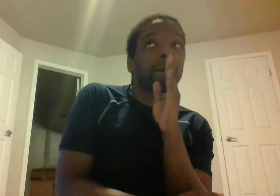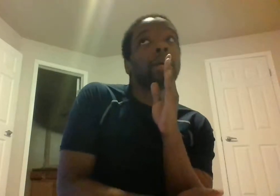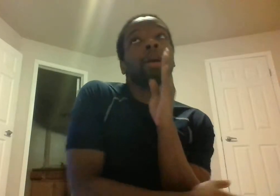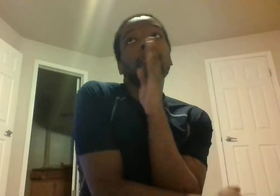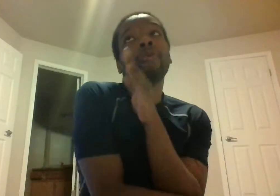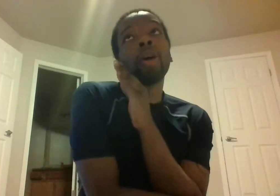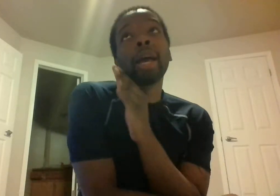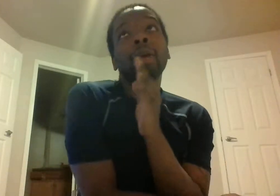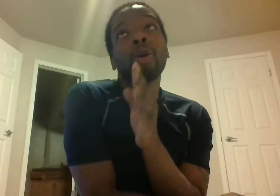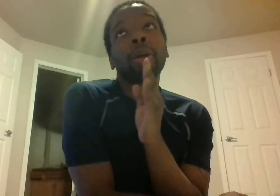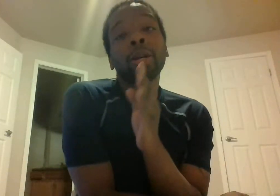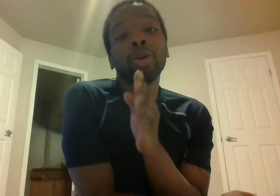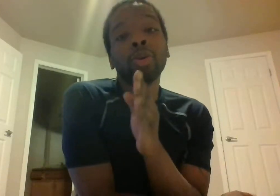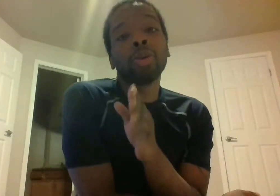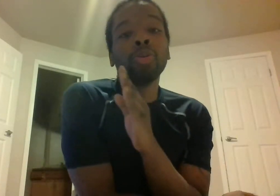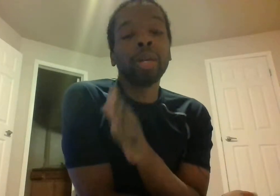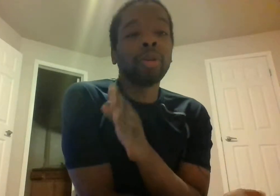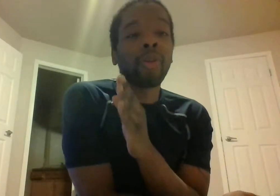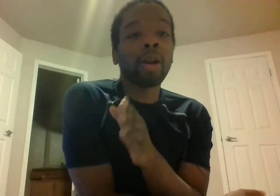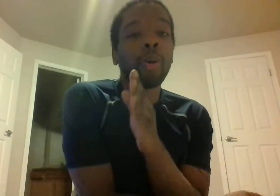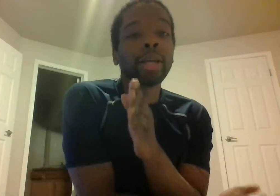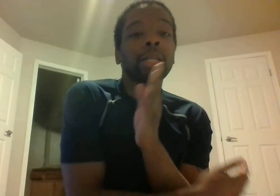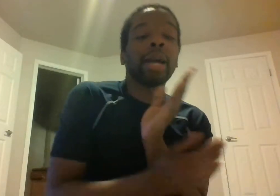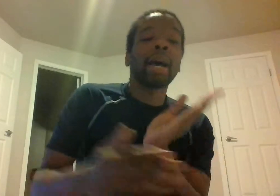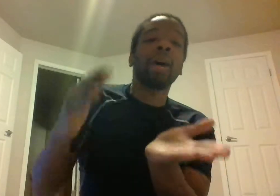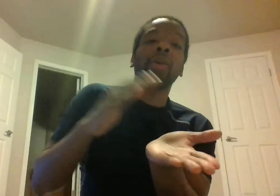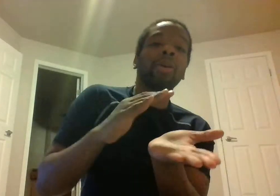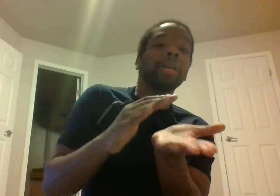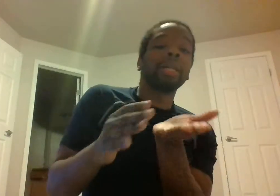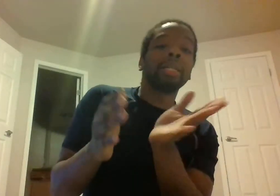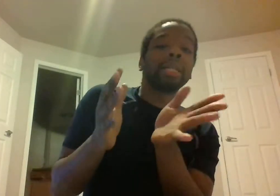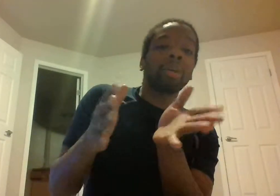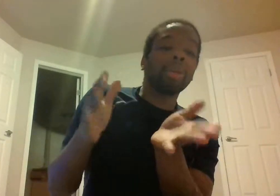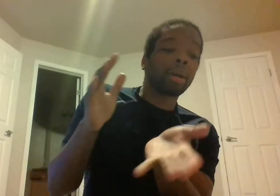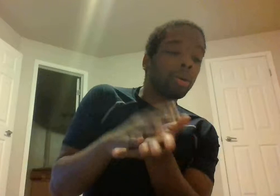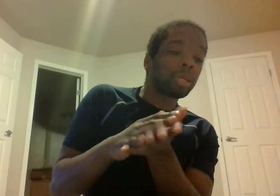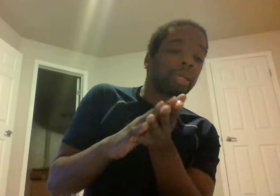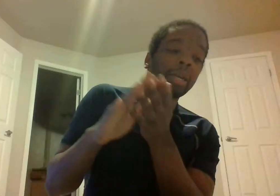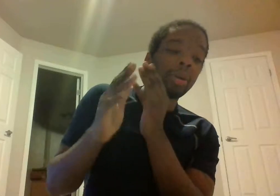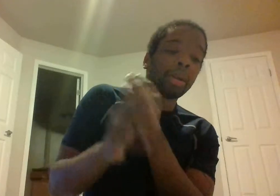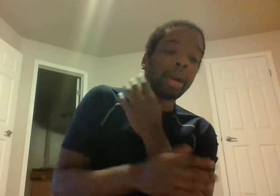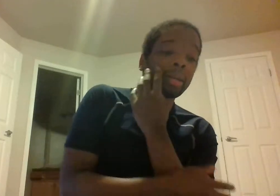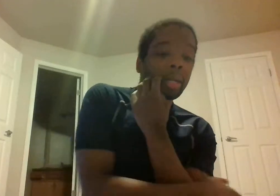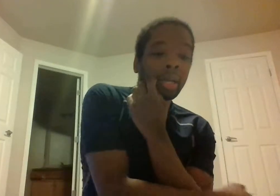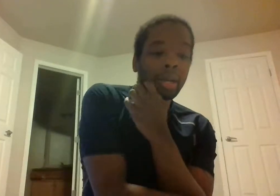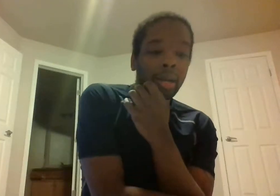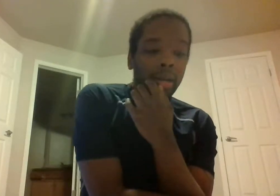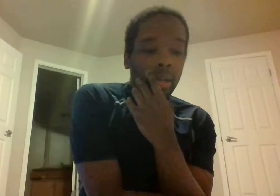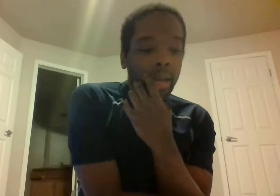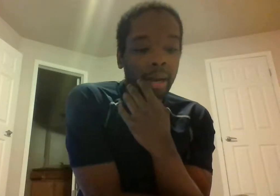for anaerobic lagoon you need to find a way to not have air in it it does not have to be a close container or not now